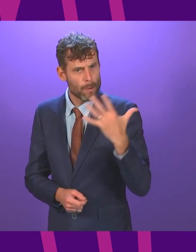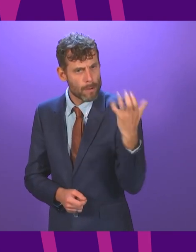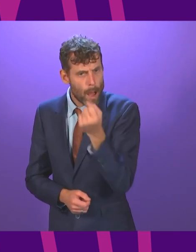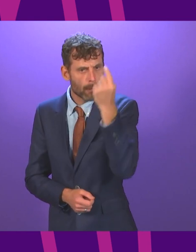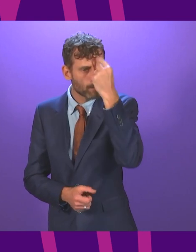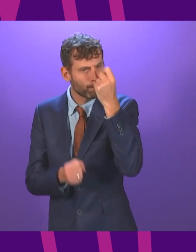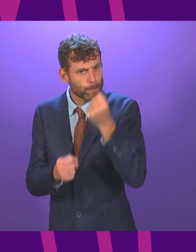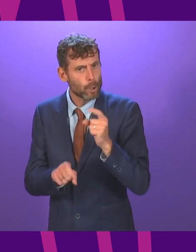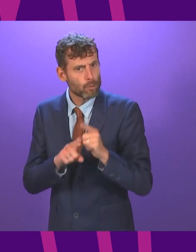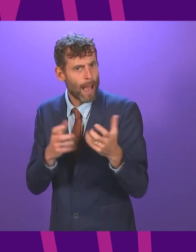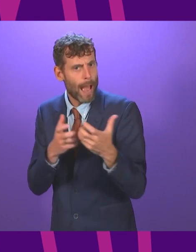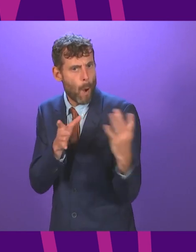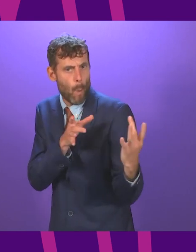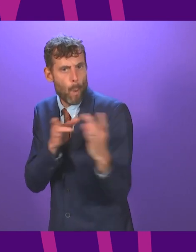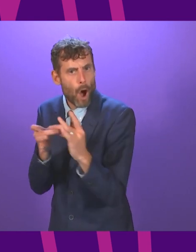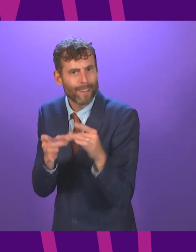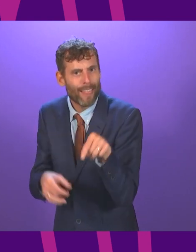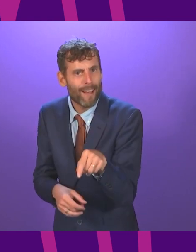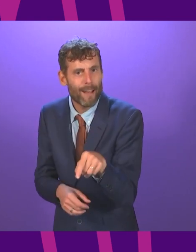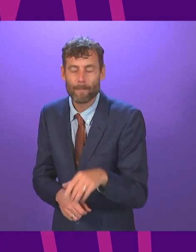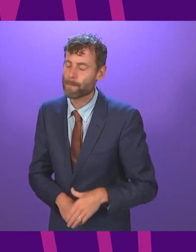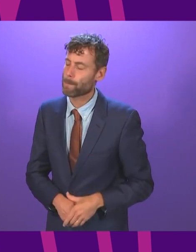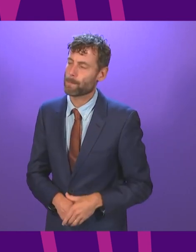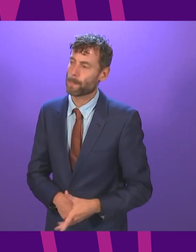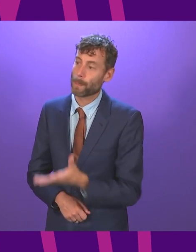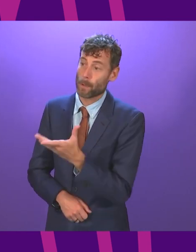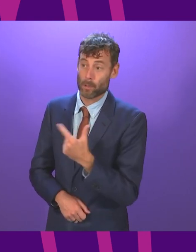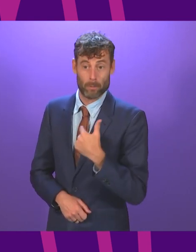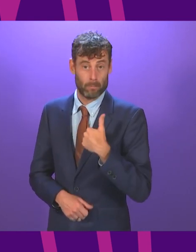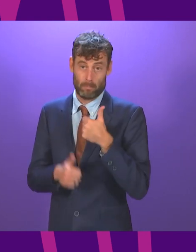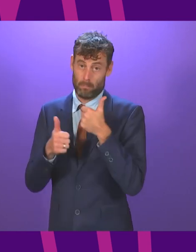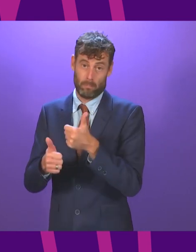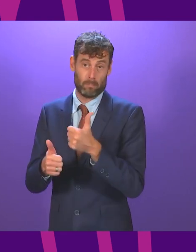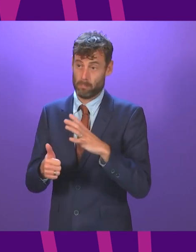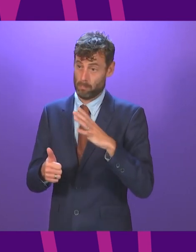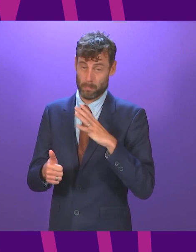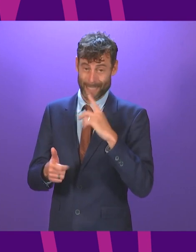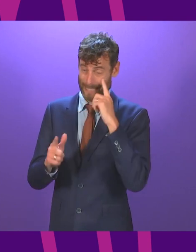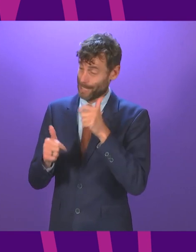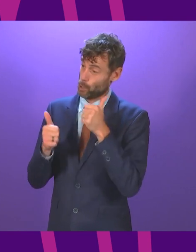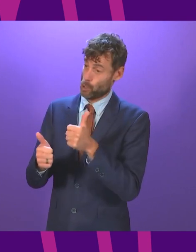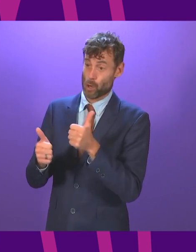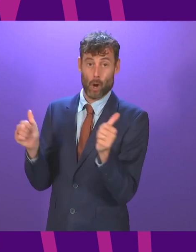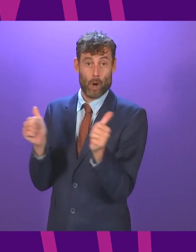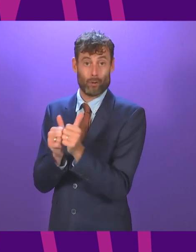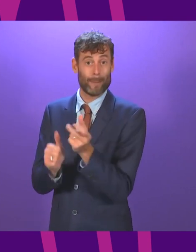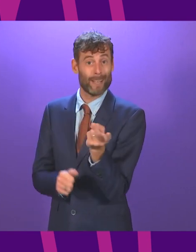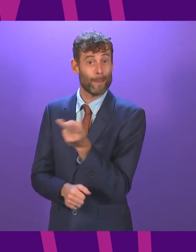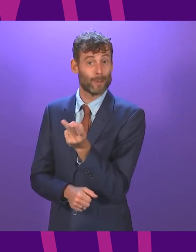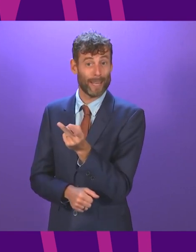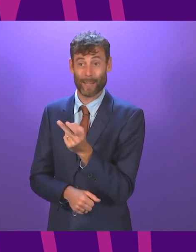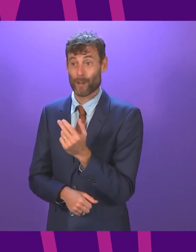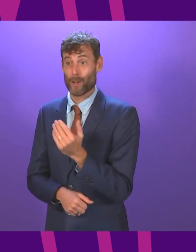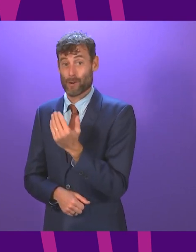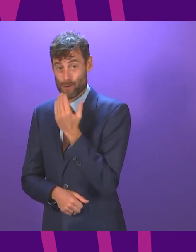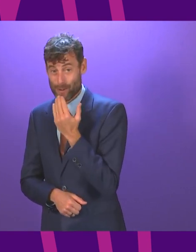thank you Poseidon officer I very much welcome this agreement between the Scottish government and the Scottish Green Party and believe this is a fundamental moment